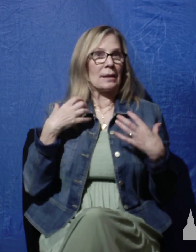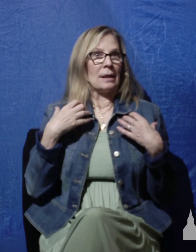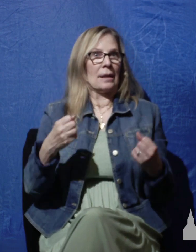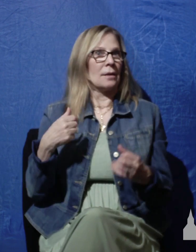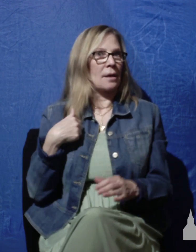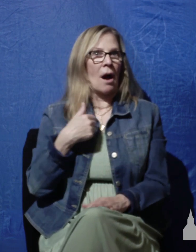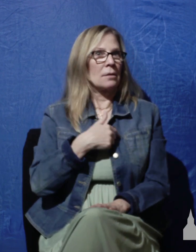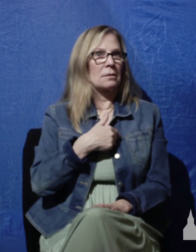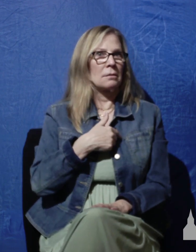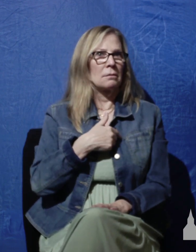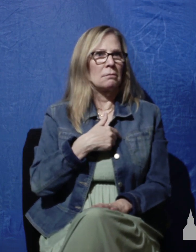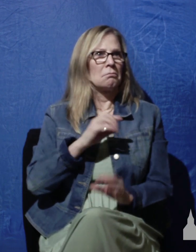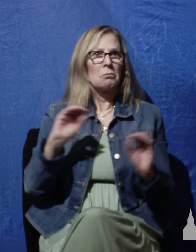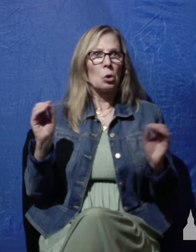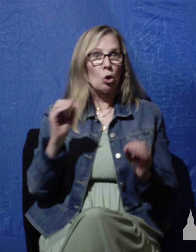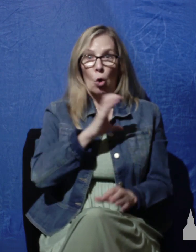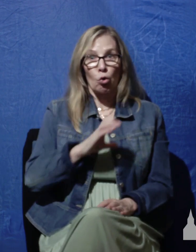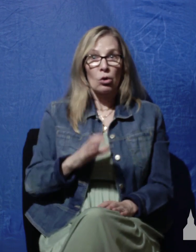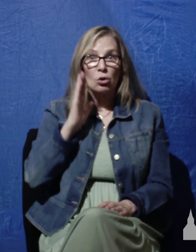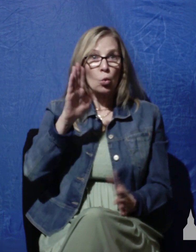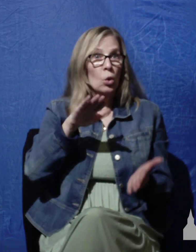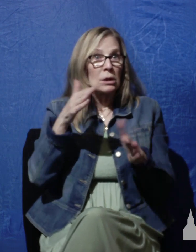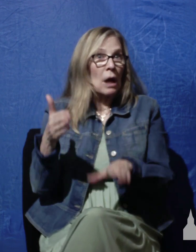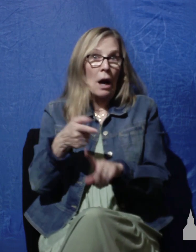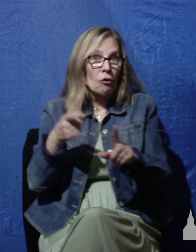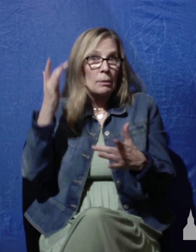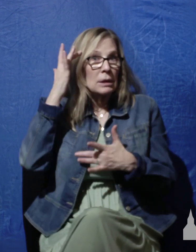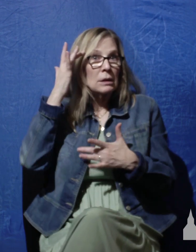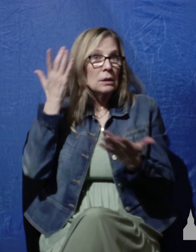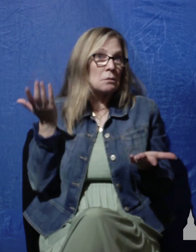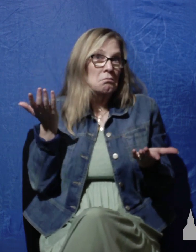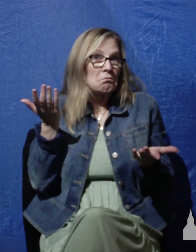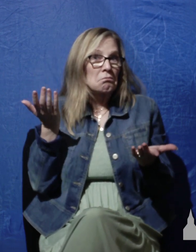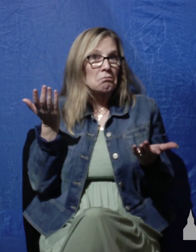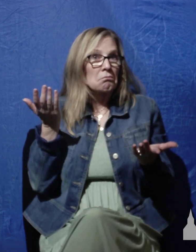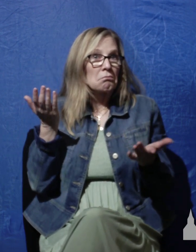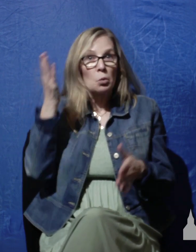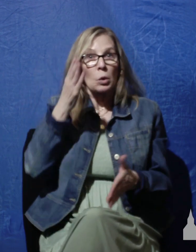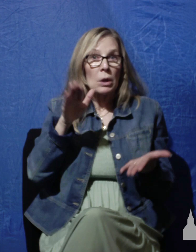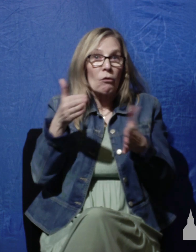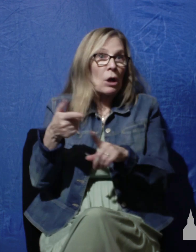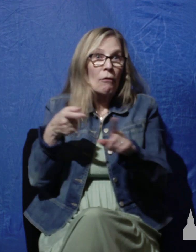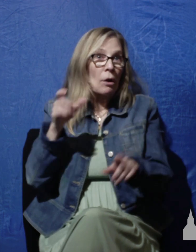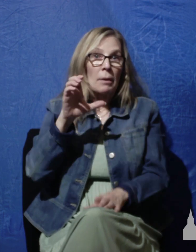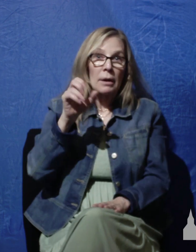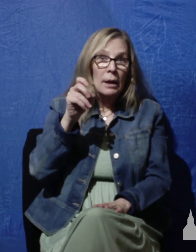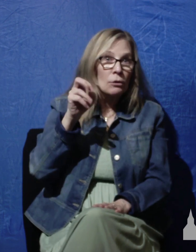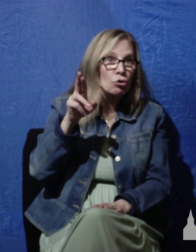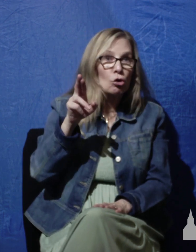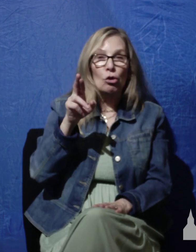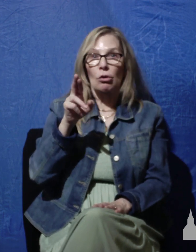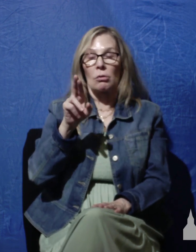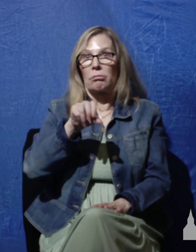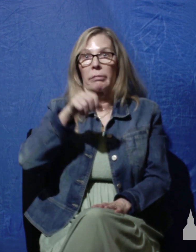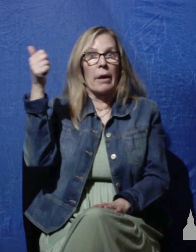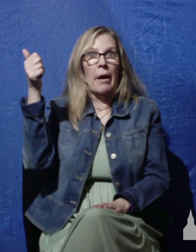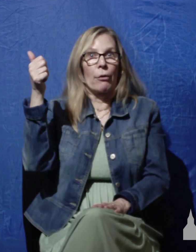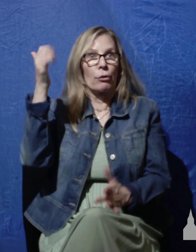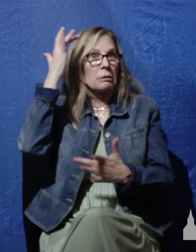then no Christian would ever die from a disease. No one ever, we would never die from cancer or from some other disease.